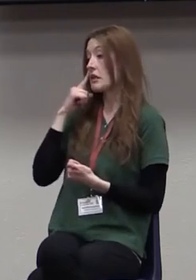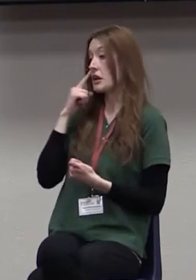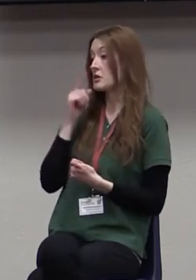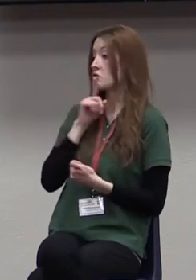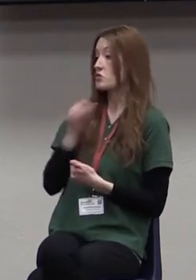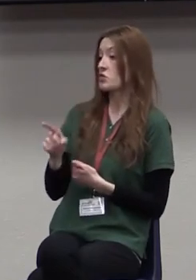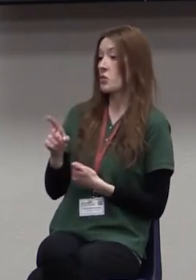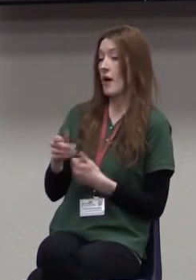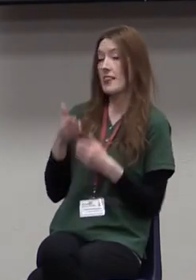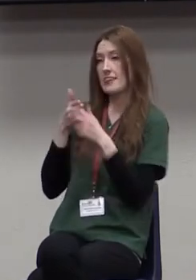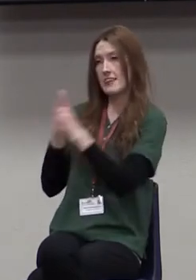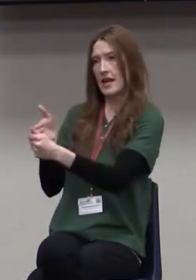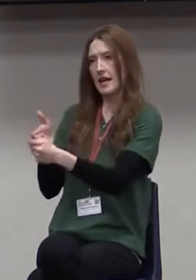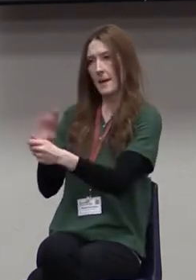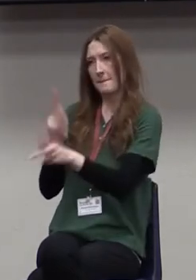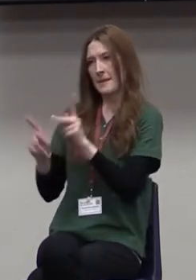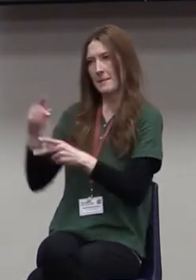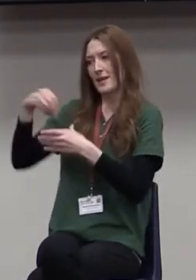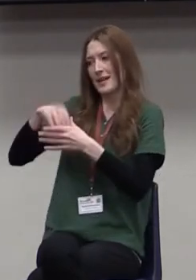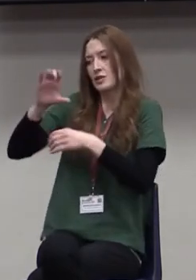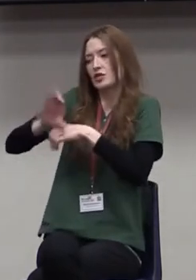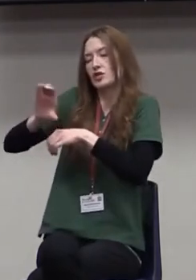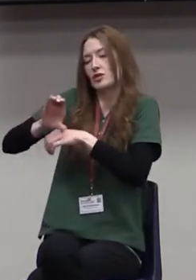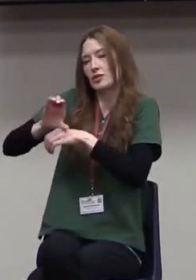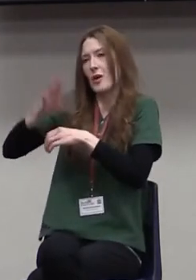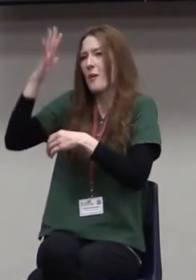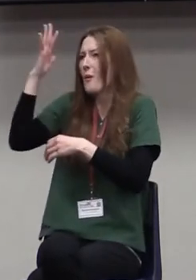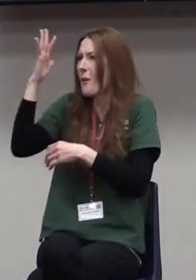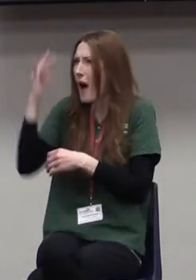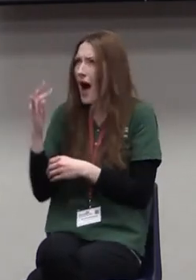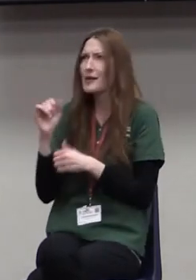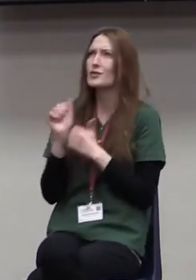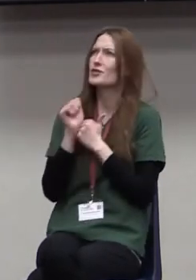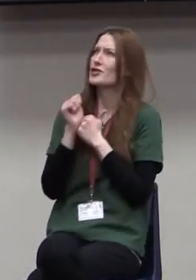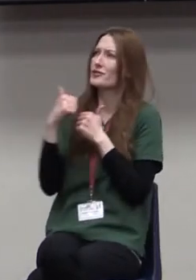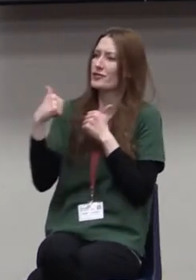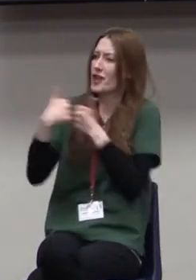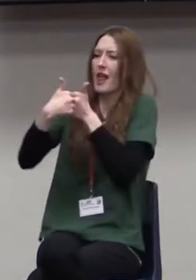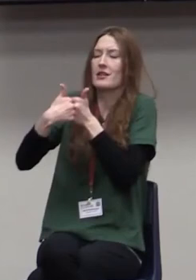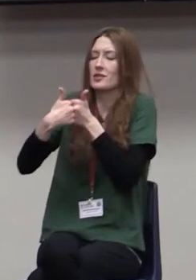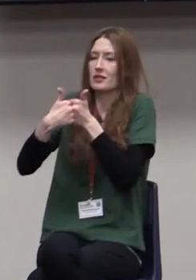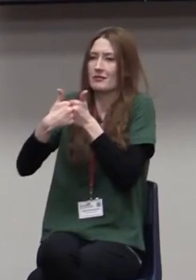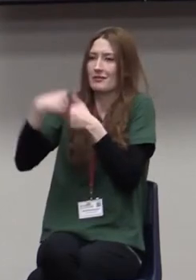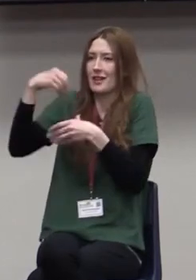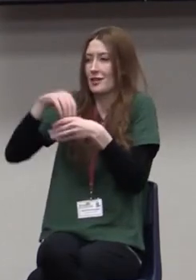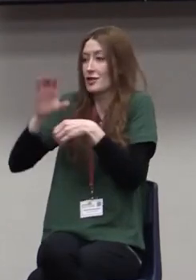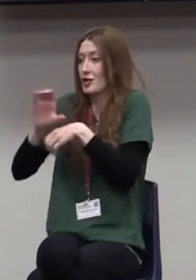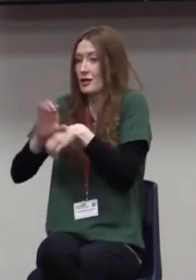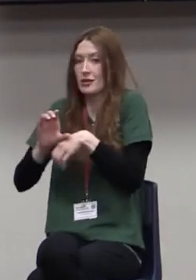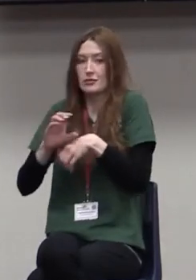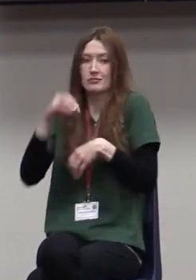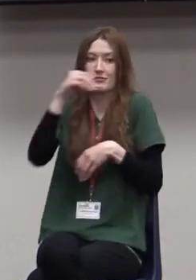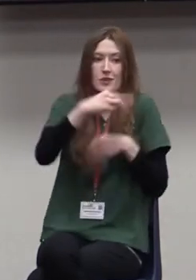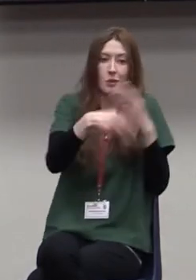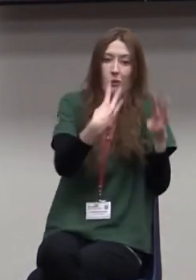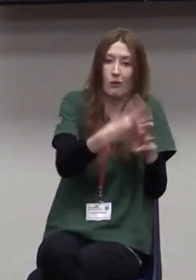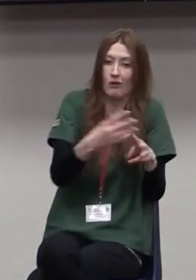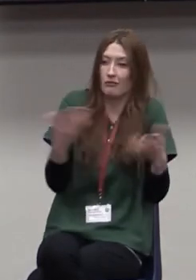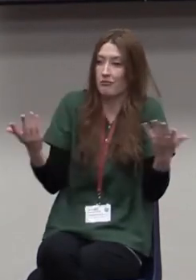in the church. Why is it so challenging to lead people today, whether in the church or in the world or any arena?